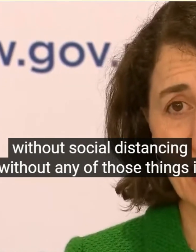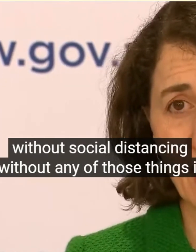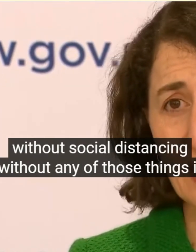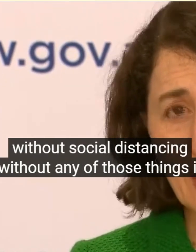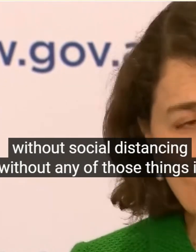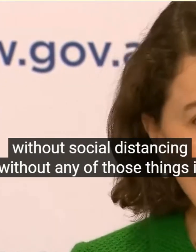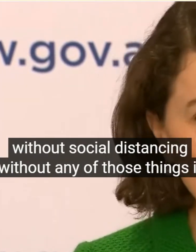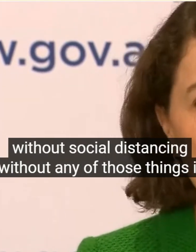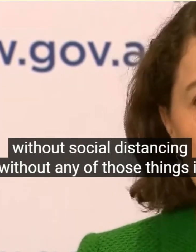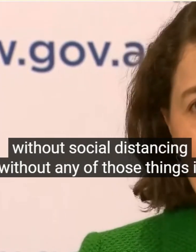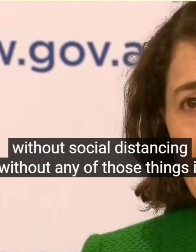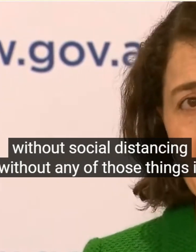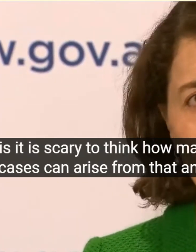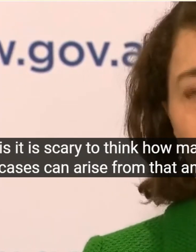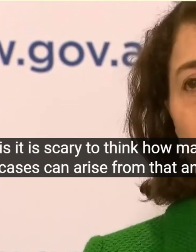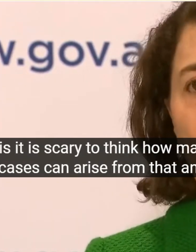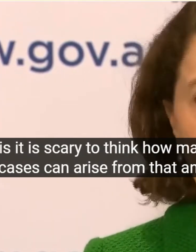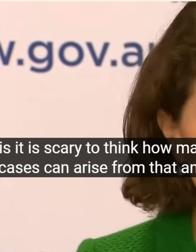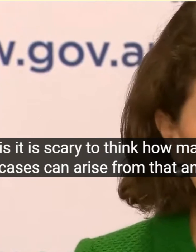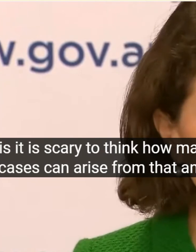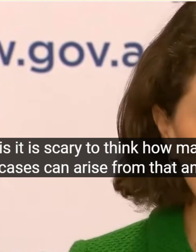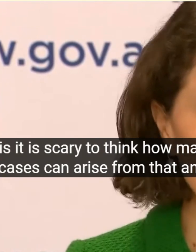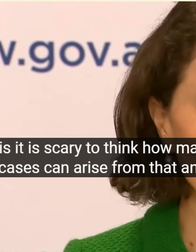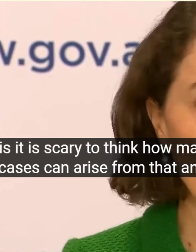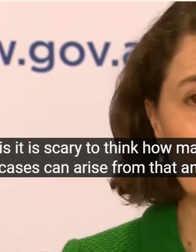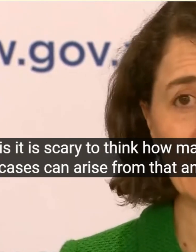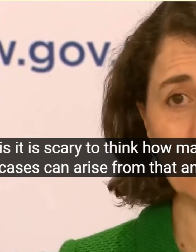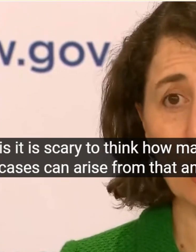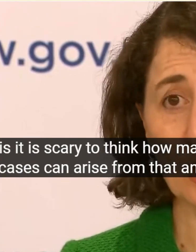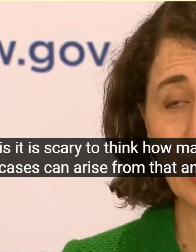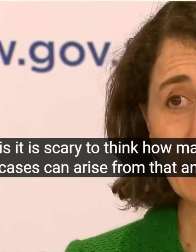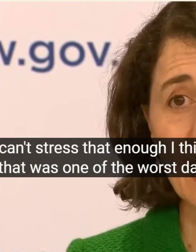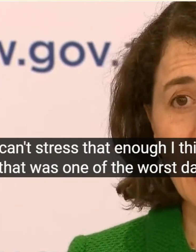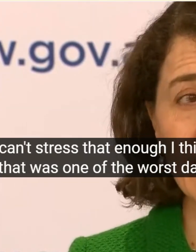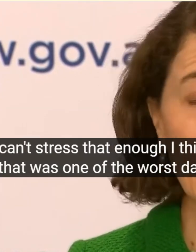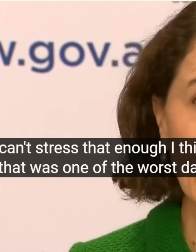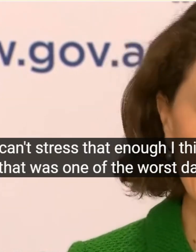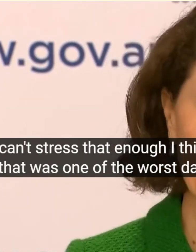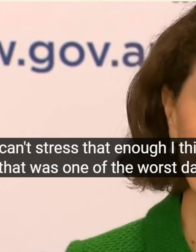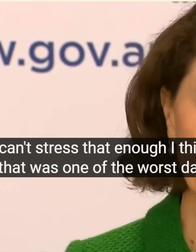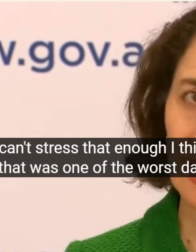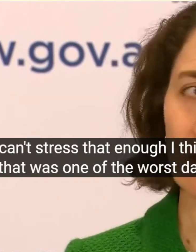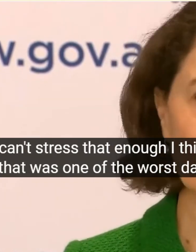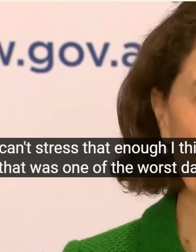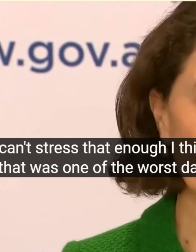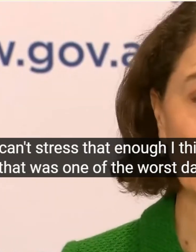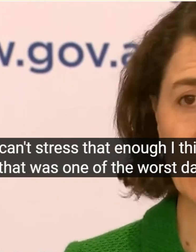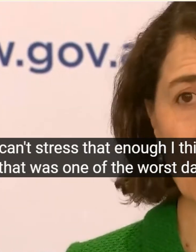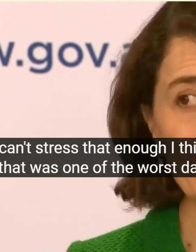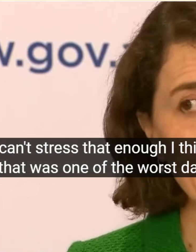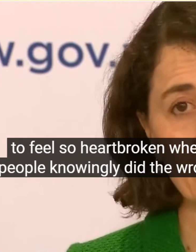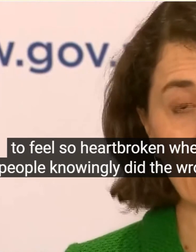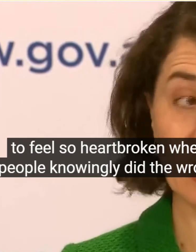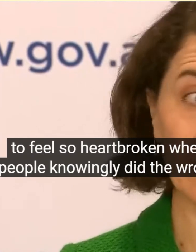That Enough I Think That Was One Of The Worst Days To Feel So Heartbroken When People Knowingly Did The Wrong Thing And I Would Hate To Think That Any Of Those